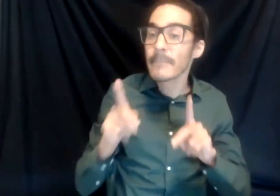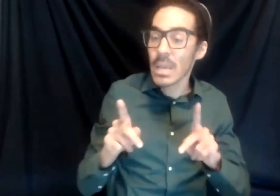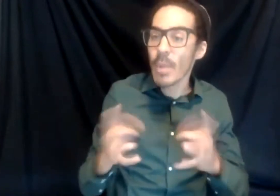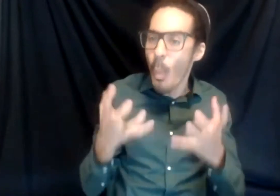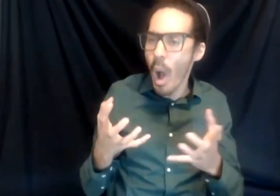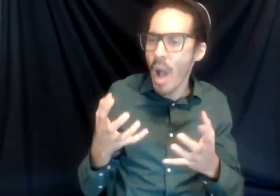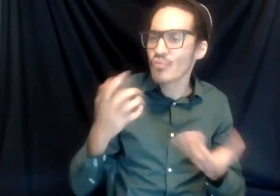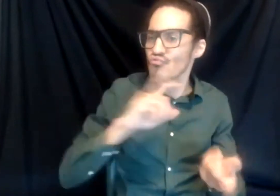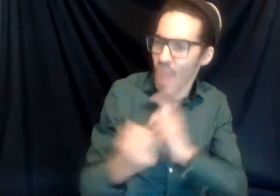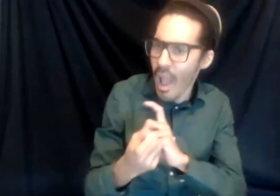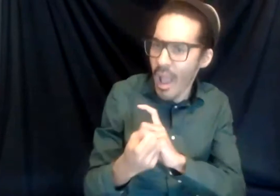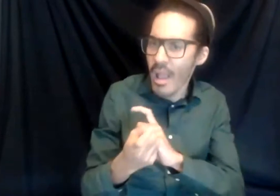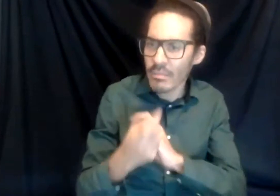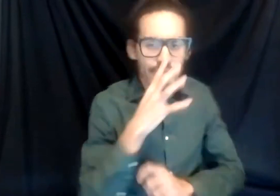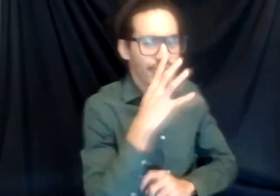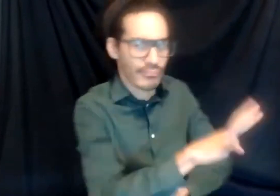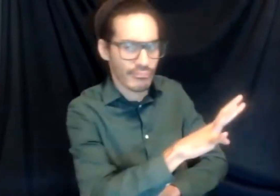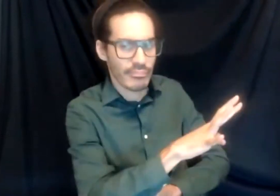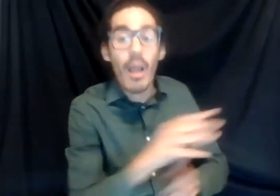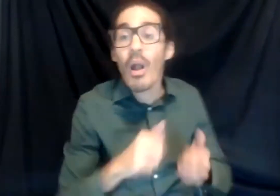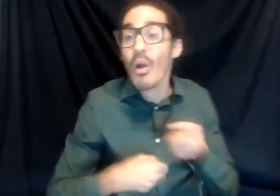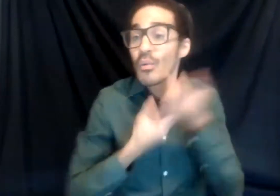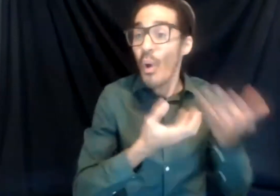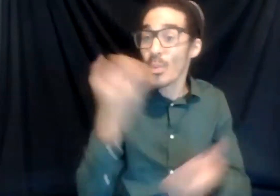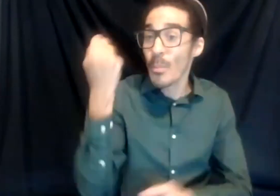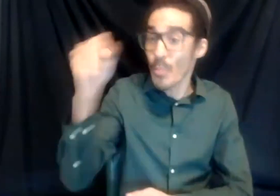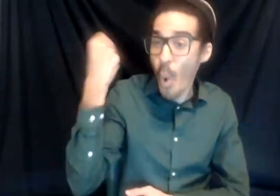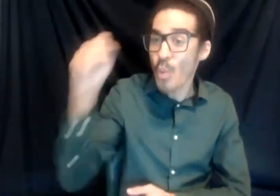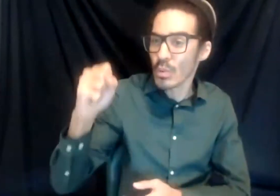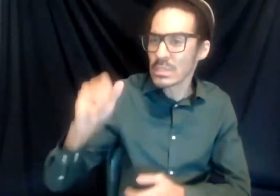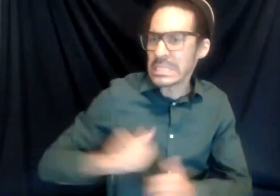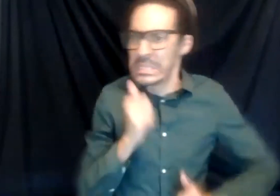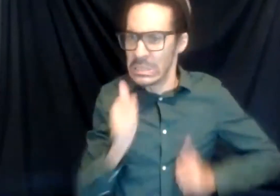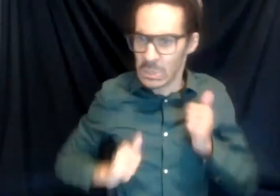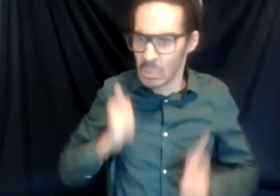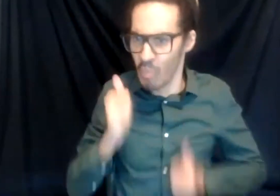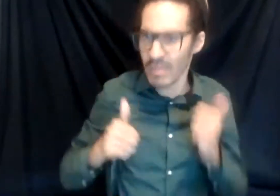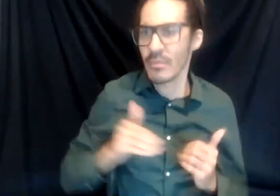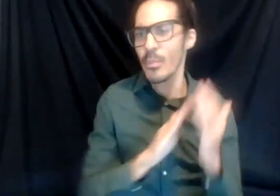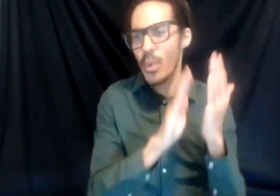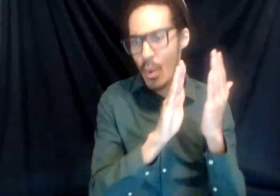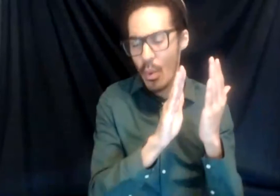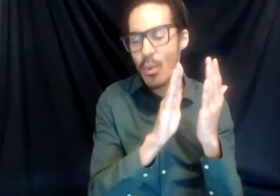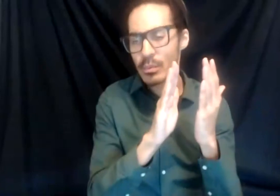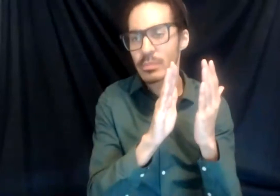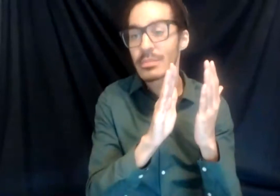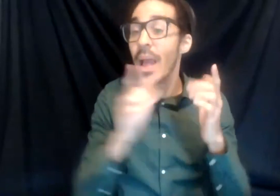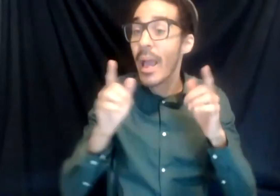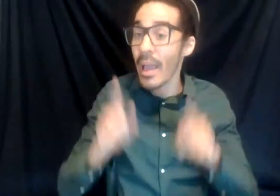to a pretty much protest and an aggressive approach towards it. And especially what happened yesterday